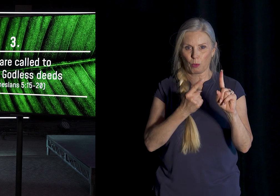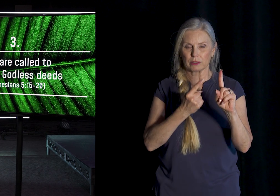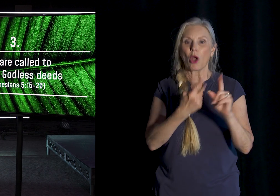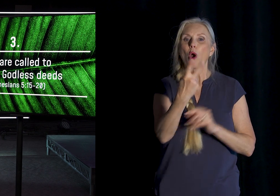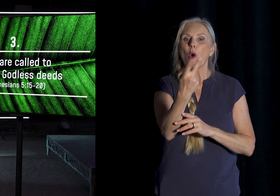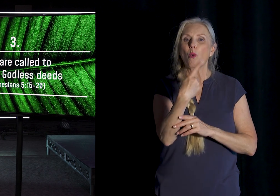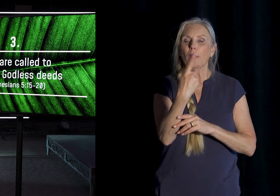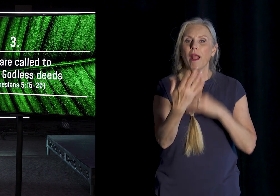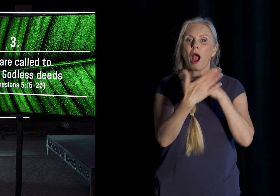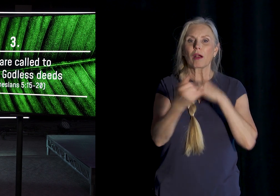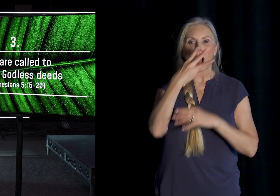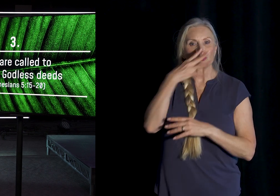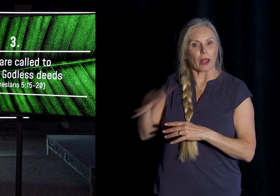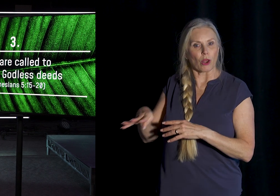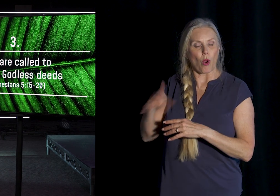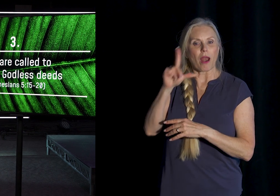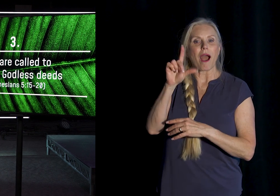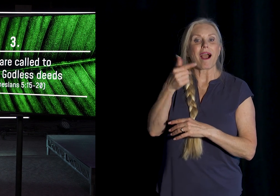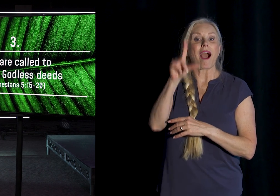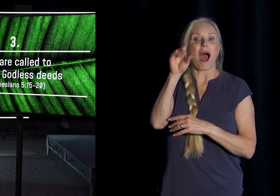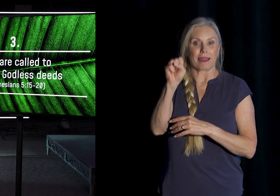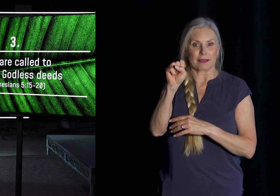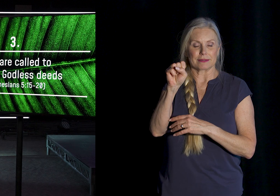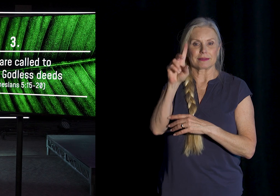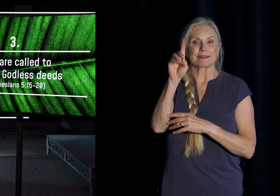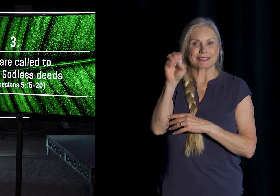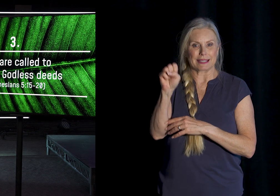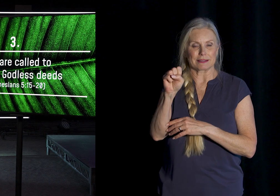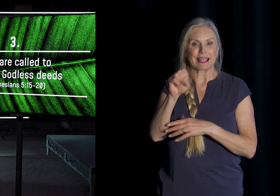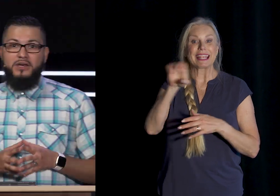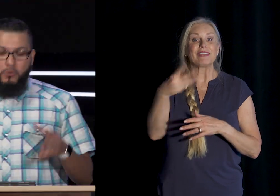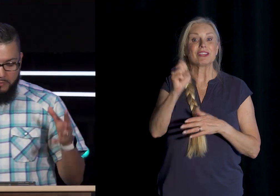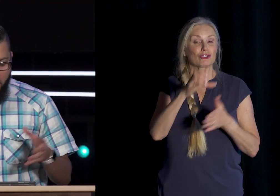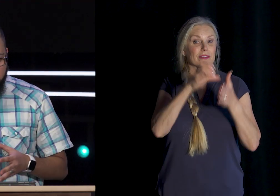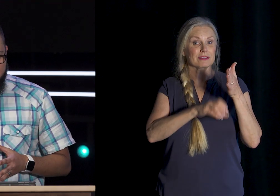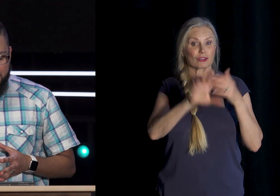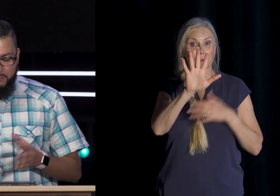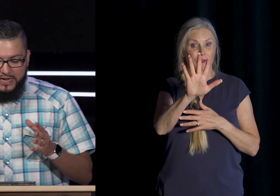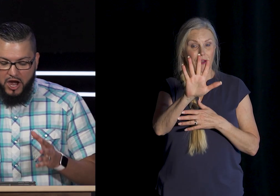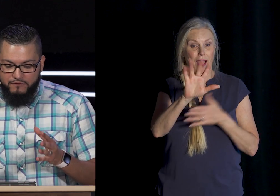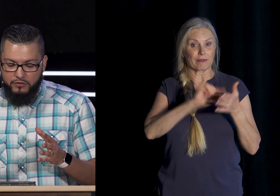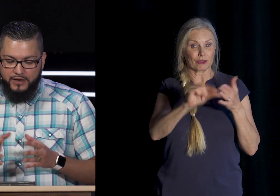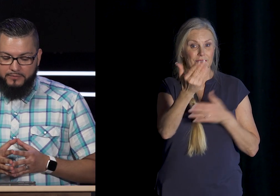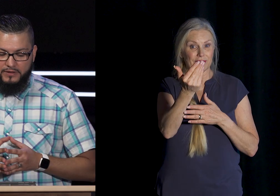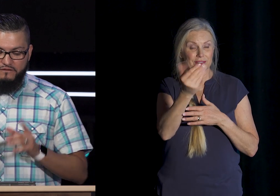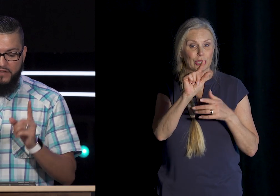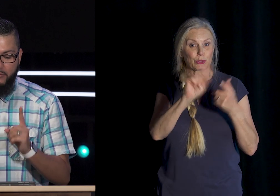ignore Godless Deeds This is What we Read in Ephesians 5 15 20 What Paul Says Is Be careful Then Very